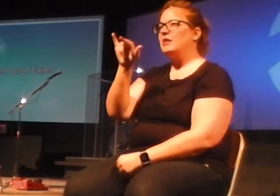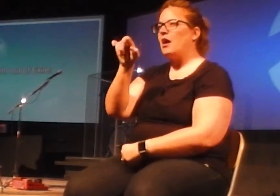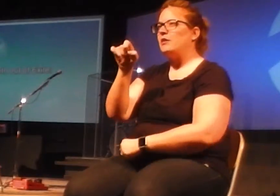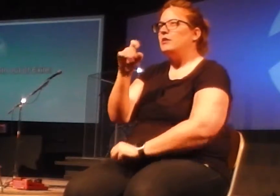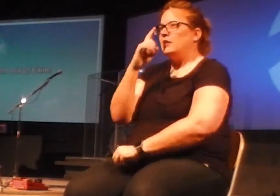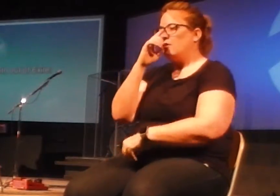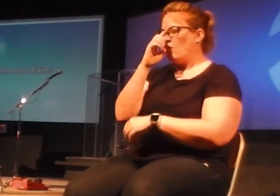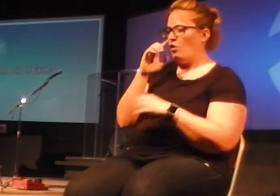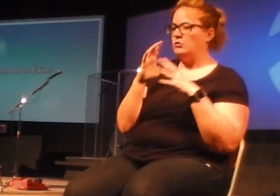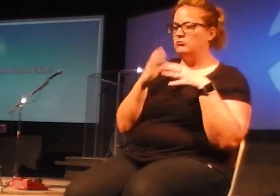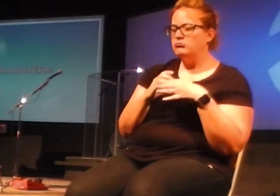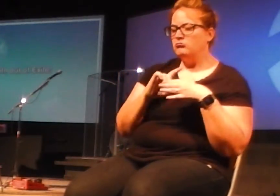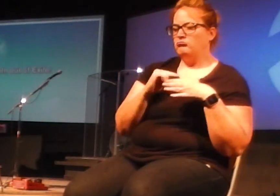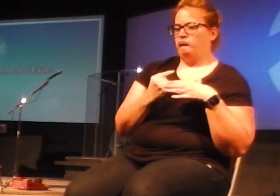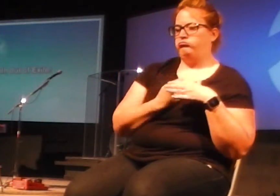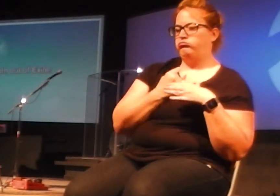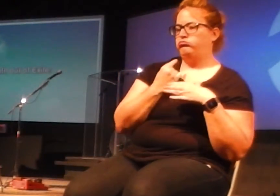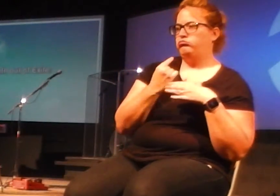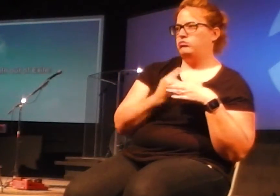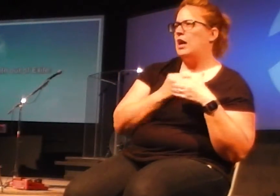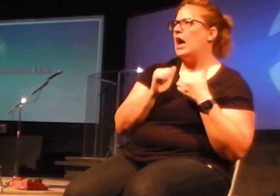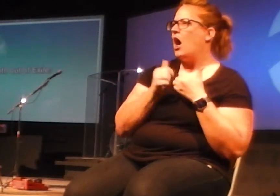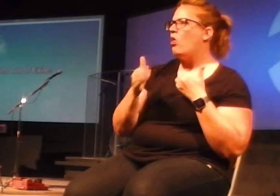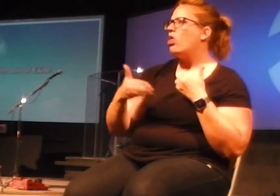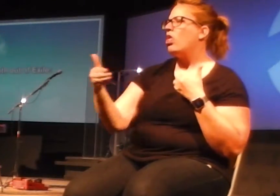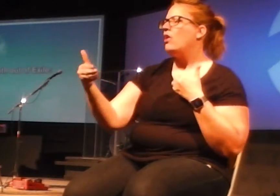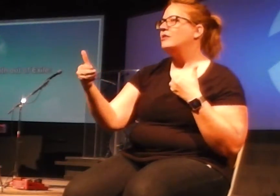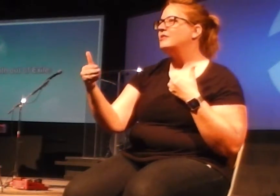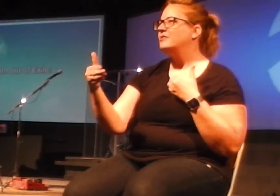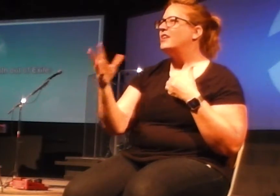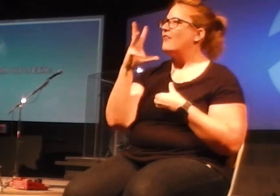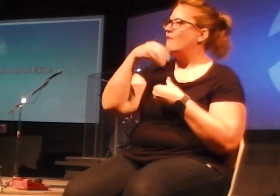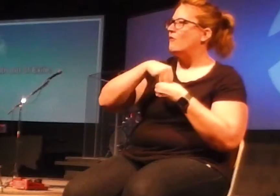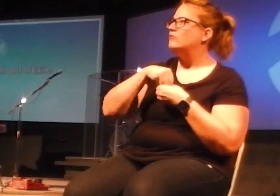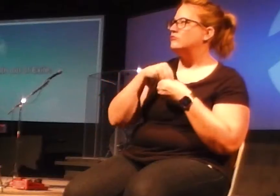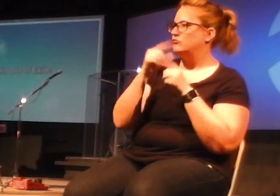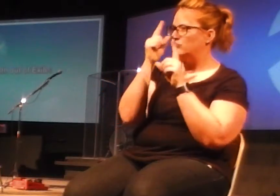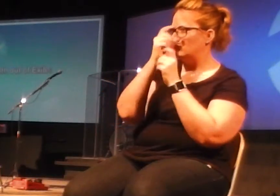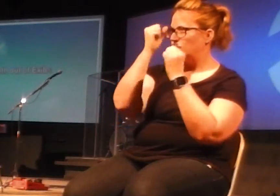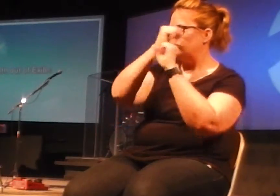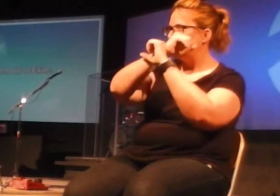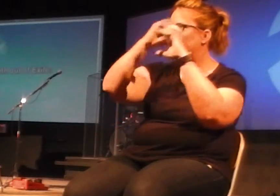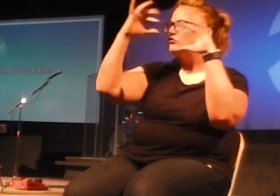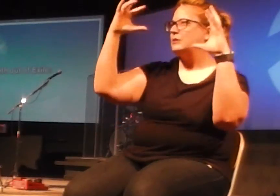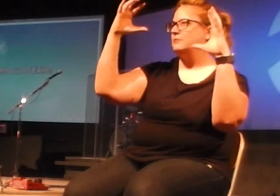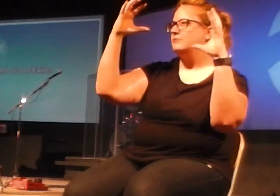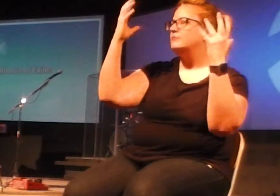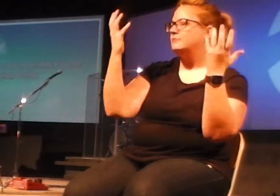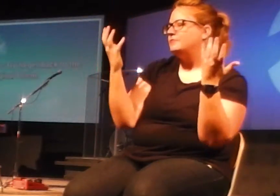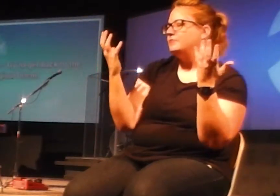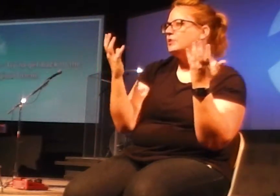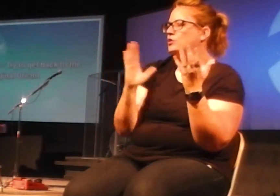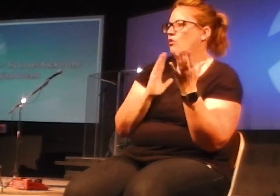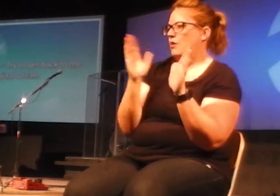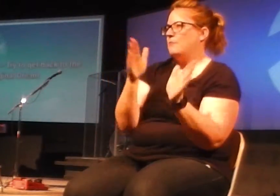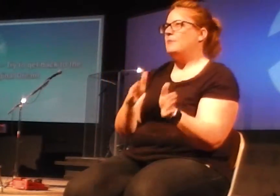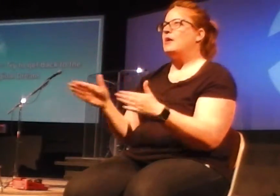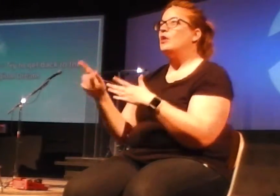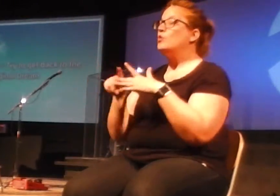exile, for many of us, involves our dreams. So for many of us, this is what the path looks like. We begin with a dream